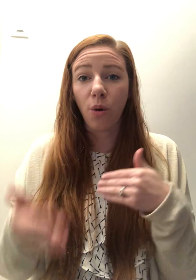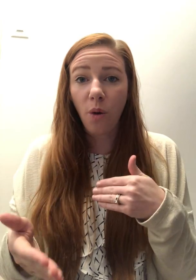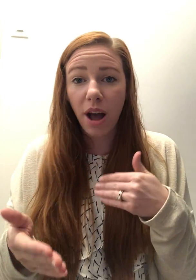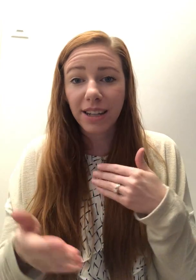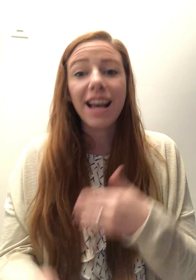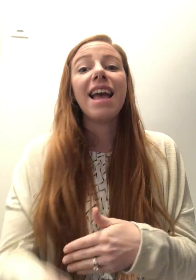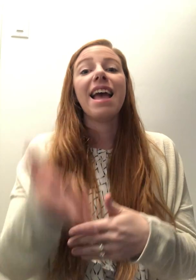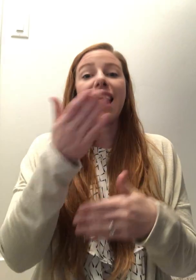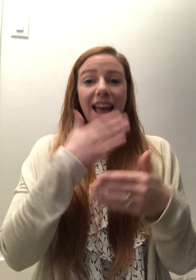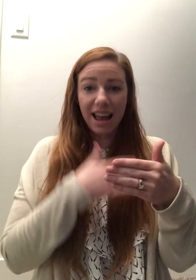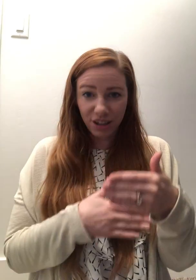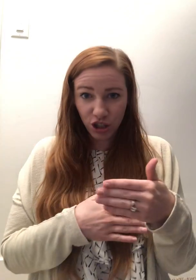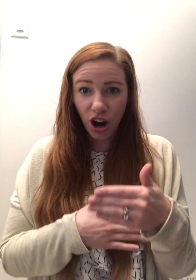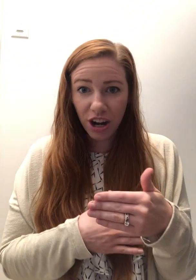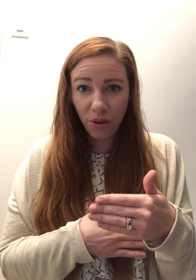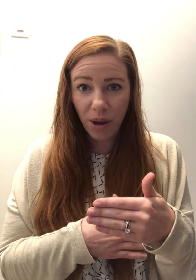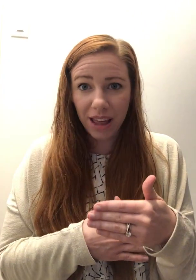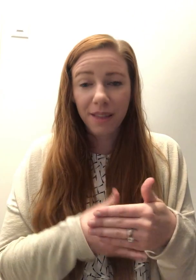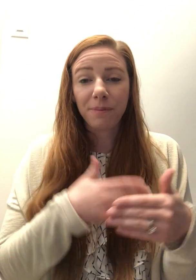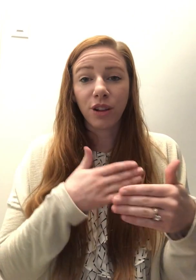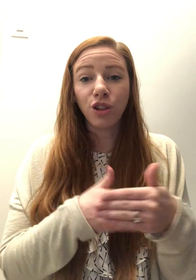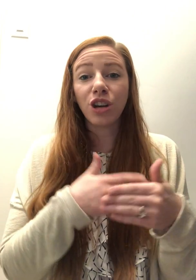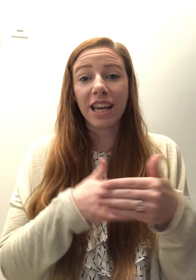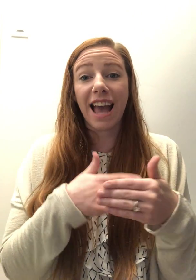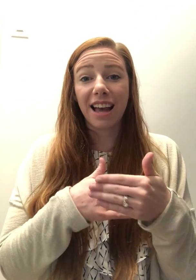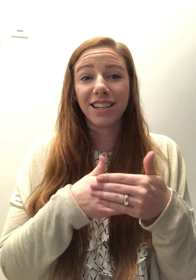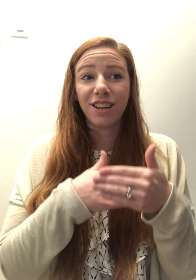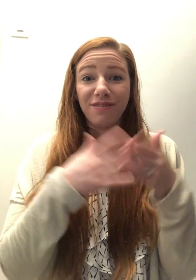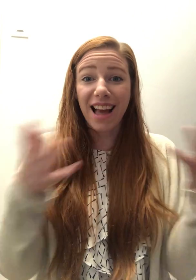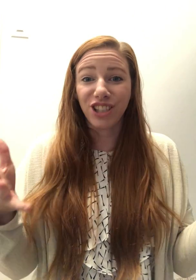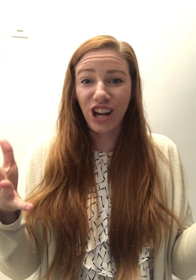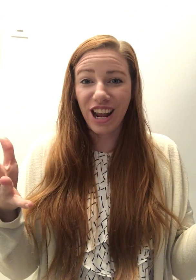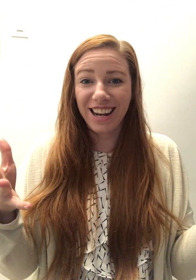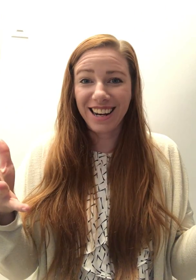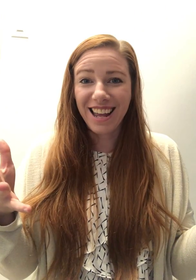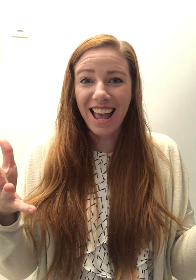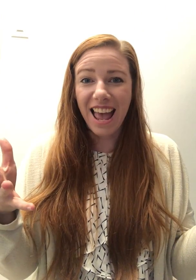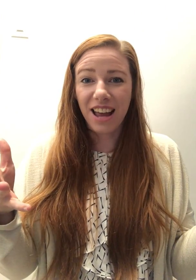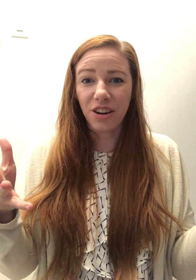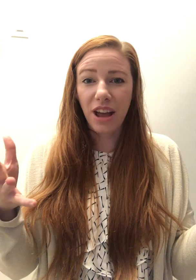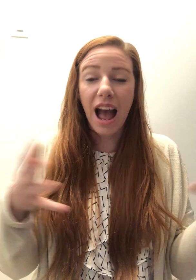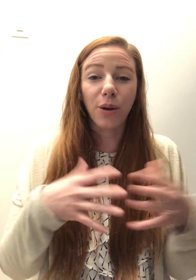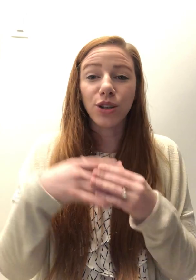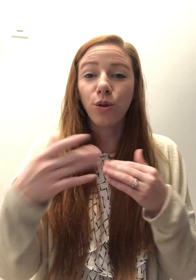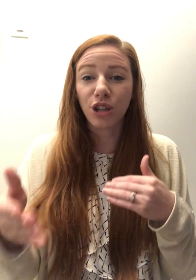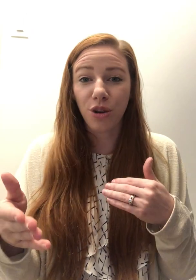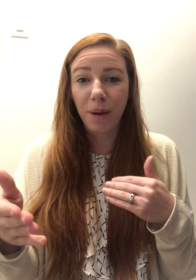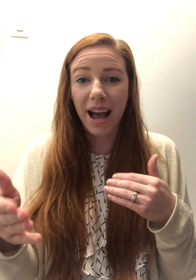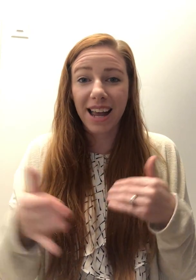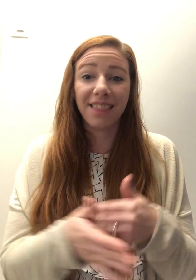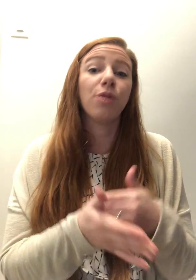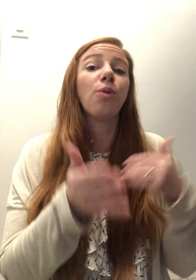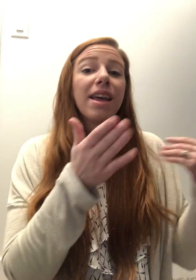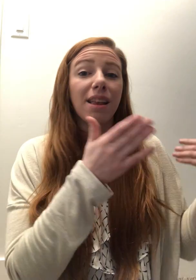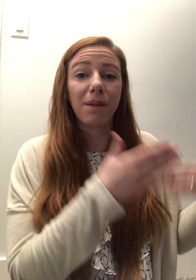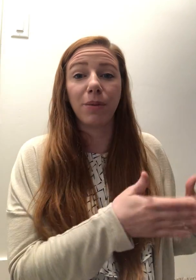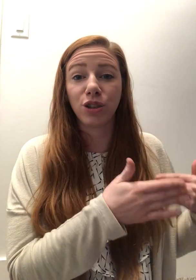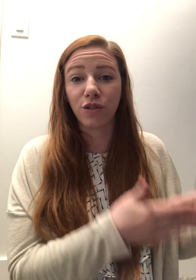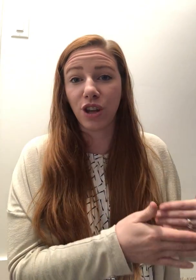don't want. And starting with looking at that chain, and how it's holding you back and the way that may be serving